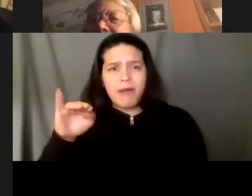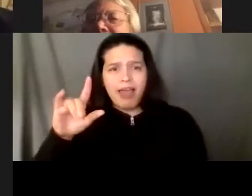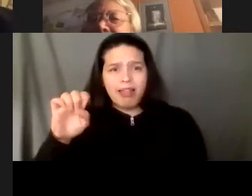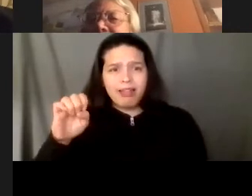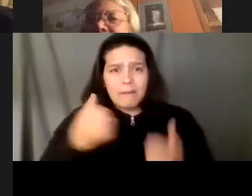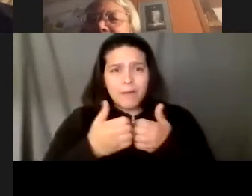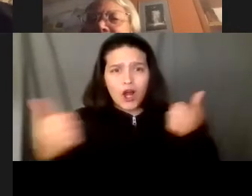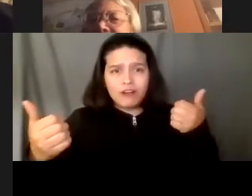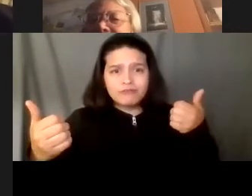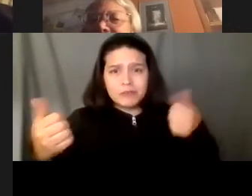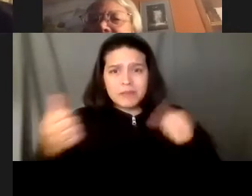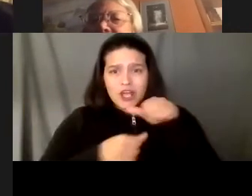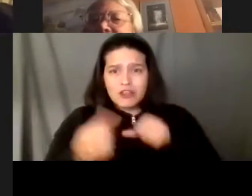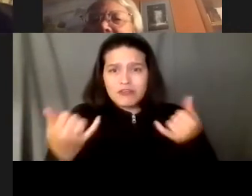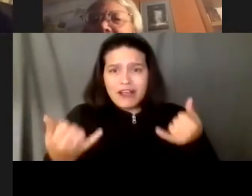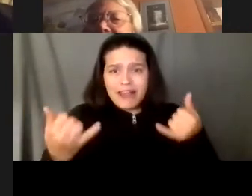this year